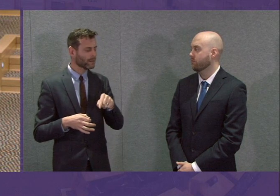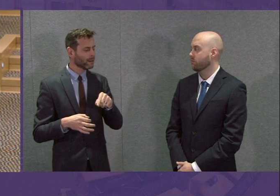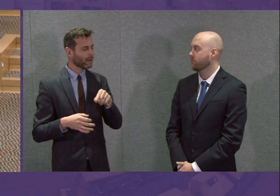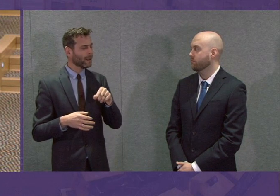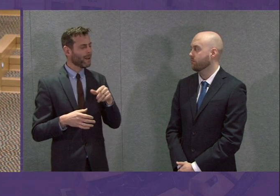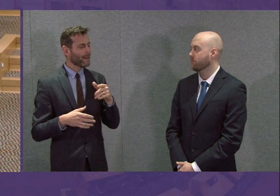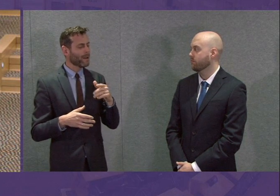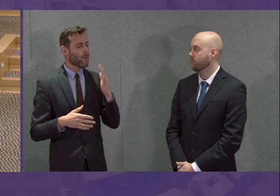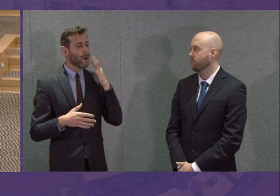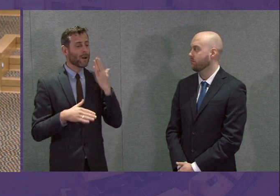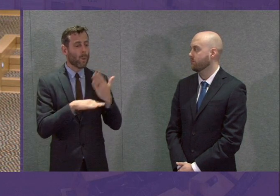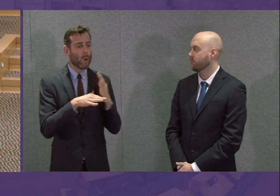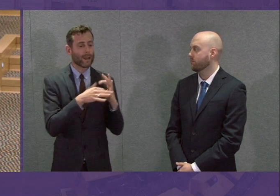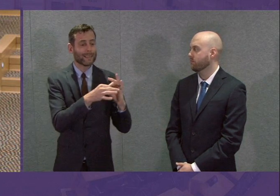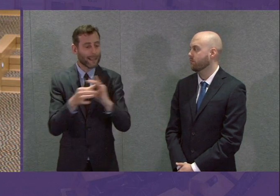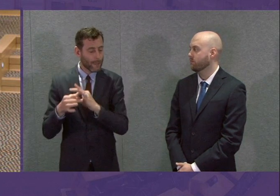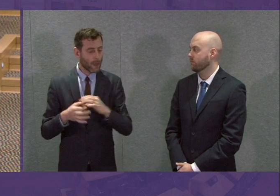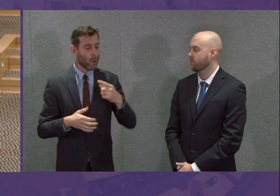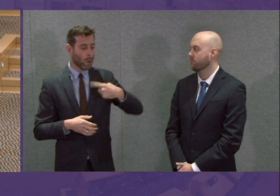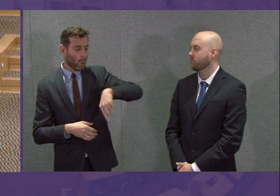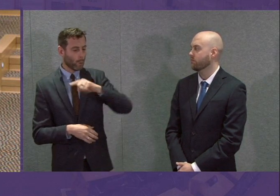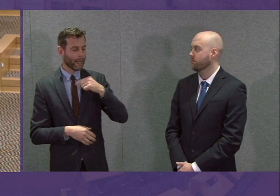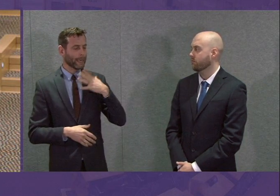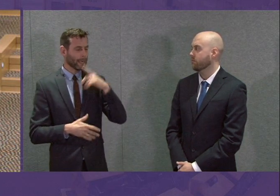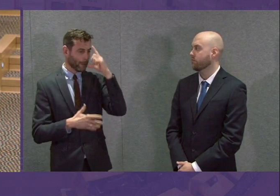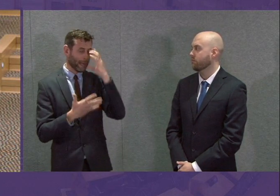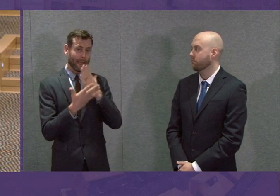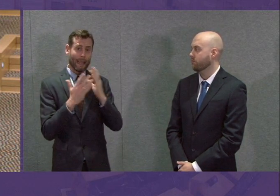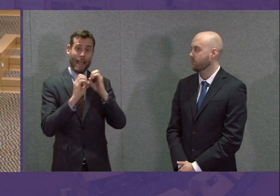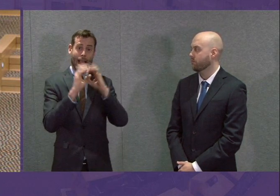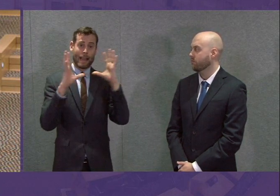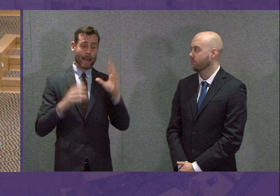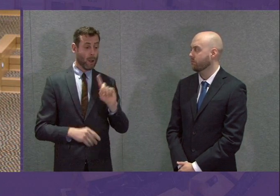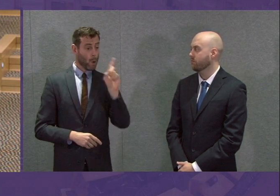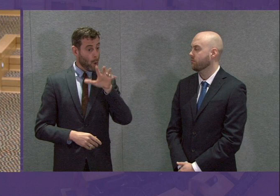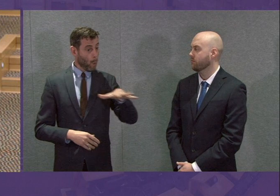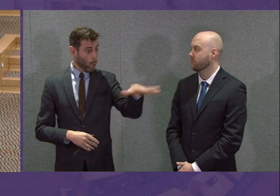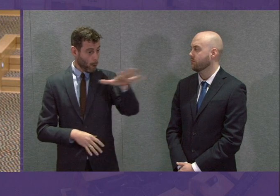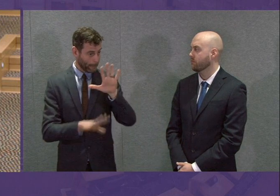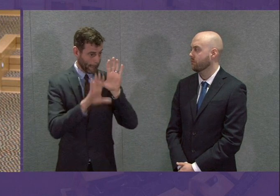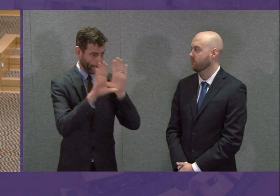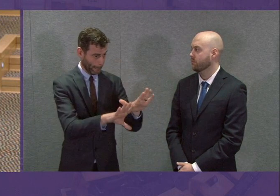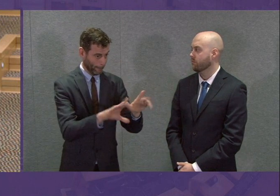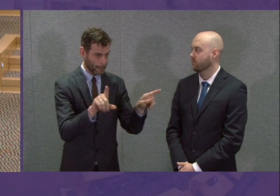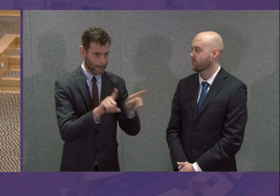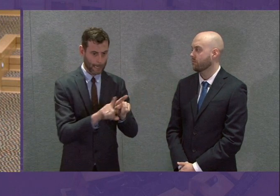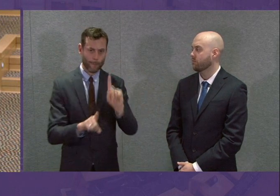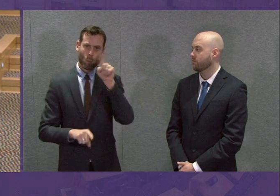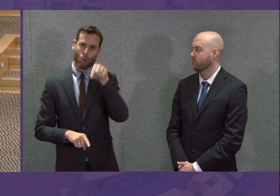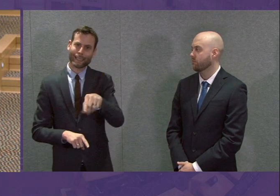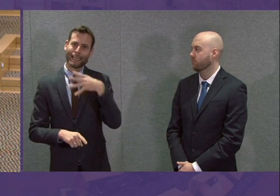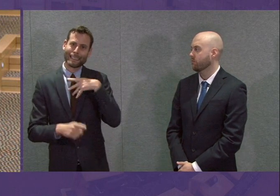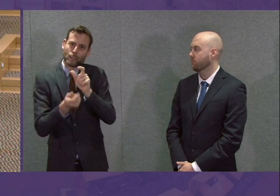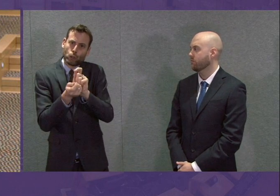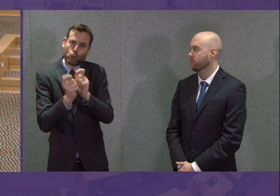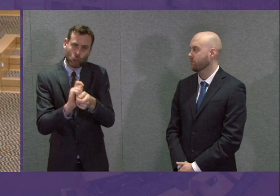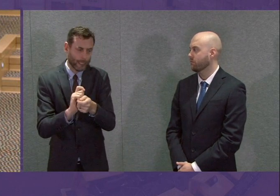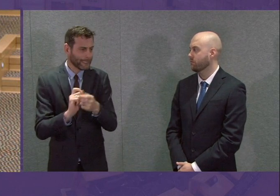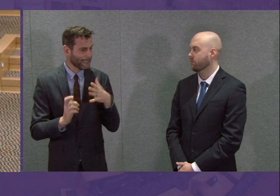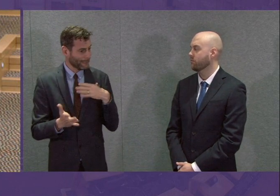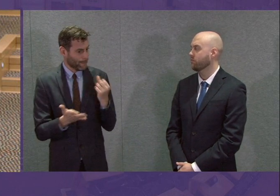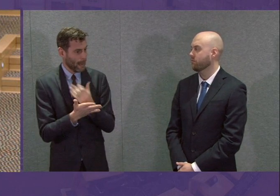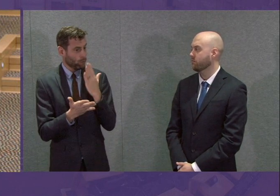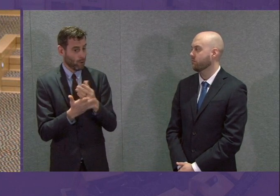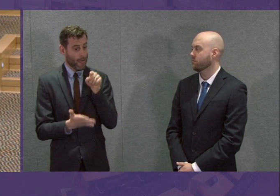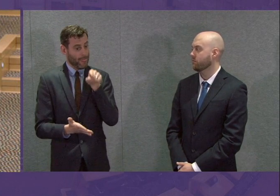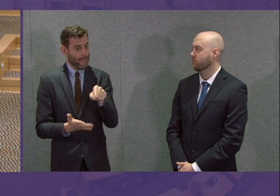in what is changing and what we are striving to ensure doesn't change in how we go about these things. I don't